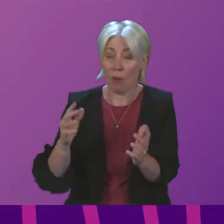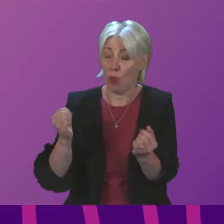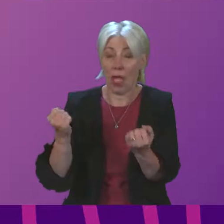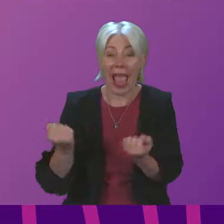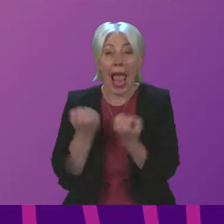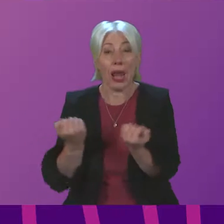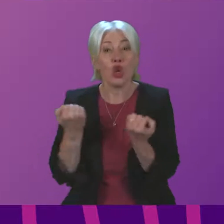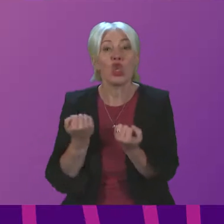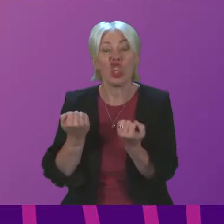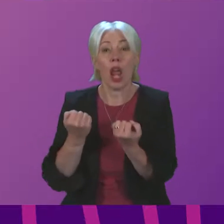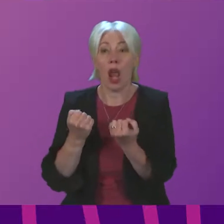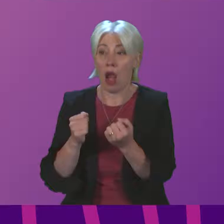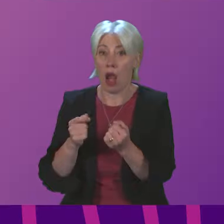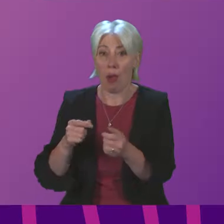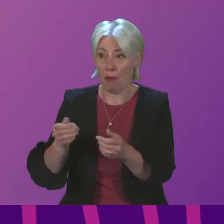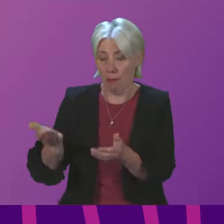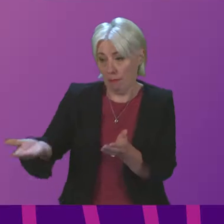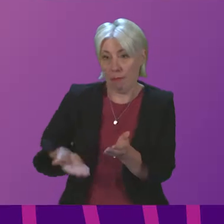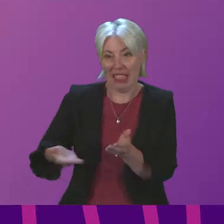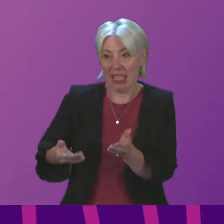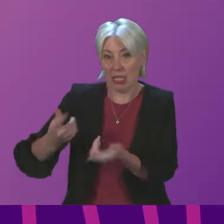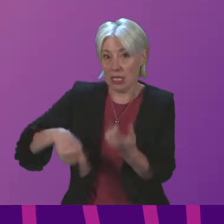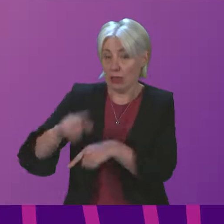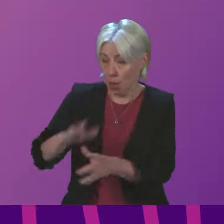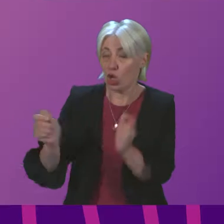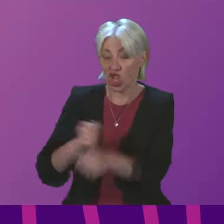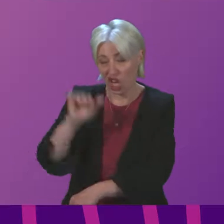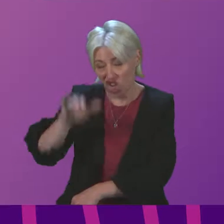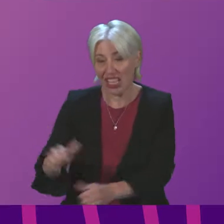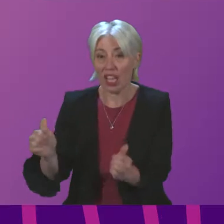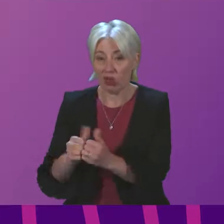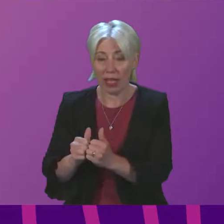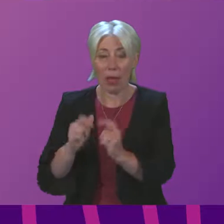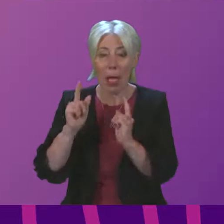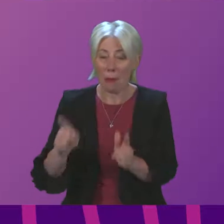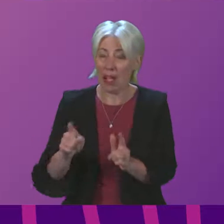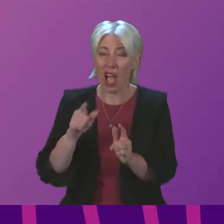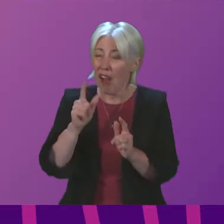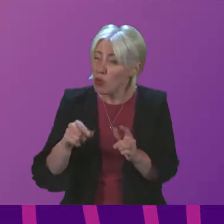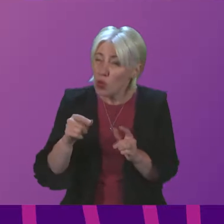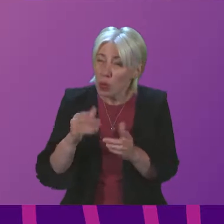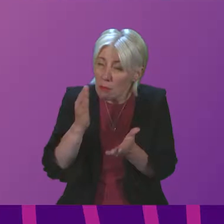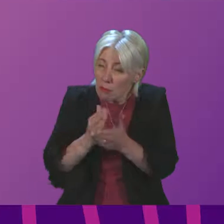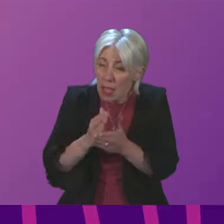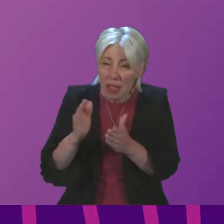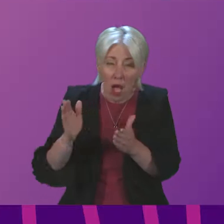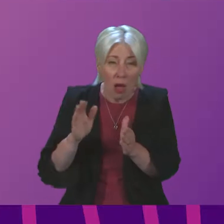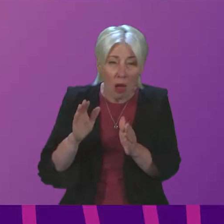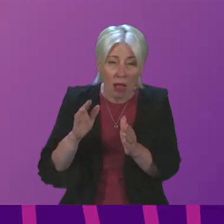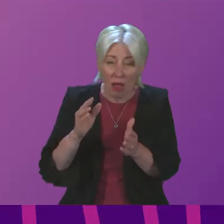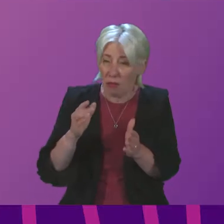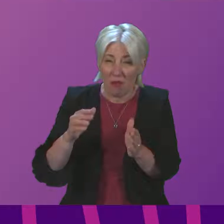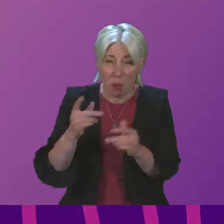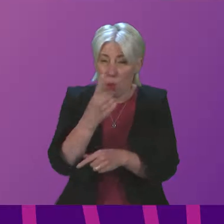change. We're absolutely at one on that. just wonder if you would be clear to Parliament, have you closed the door completely on a publicly owned energy